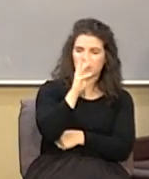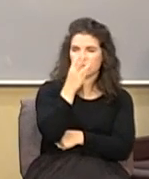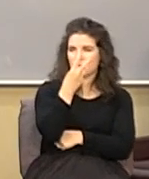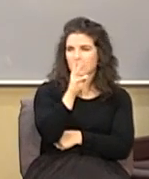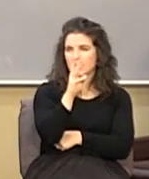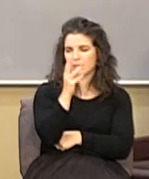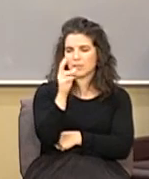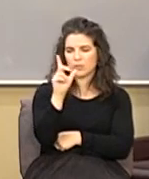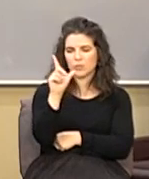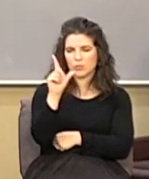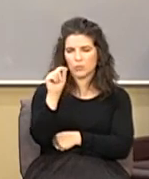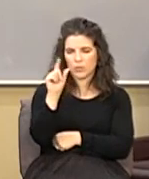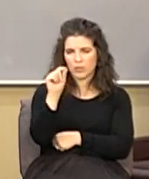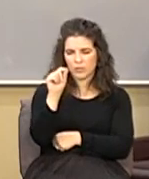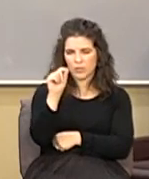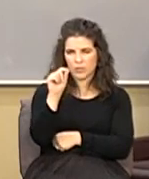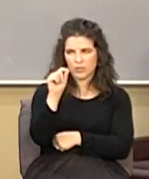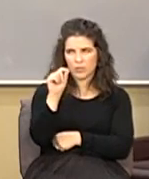20,